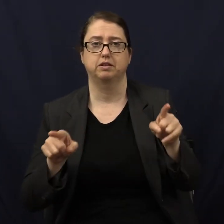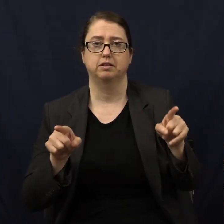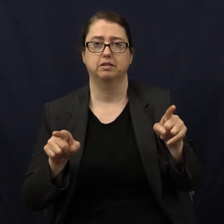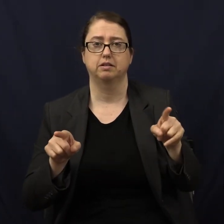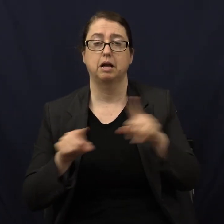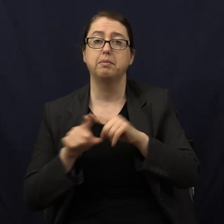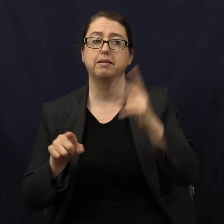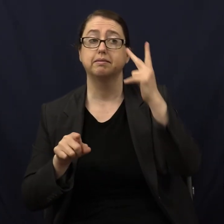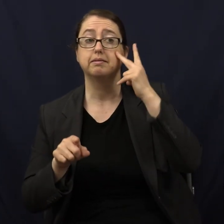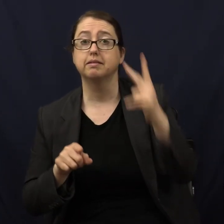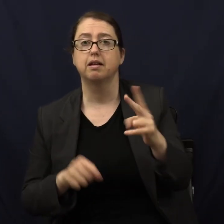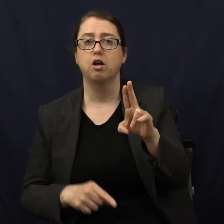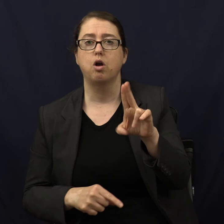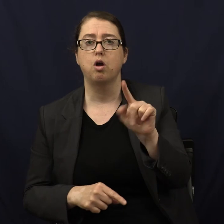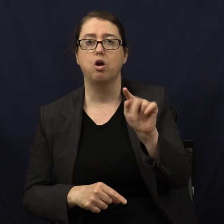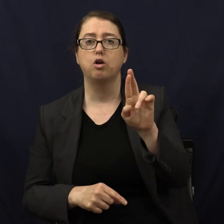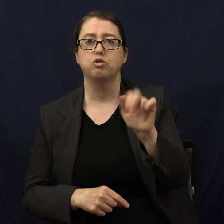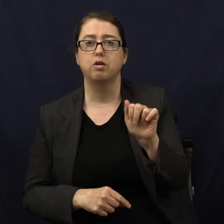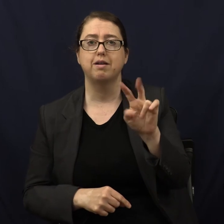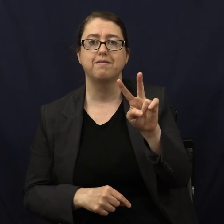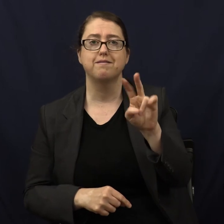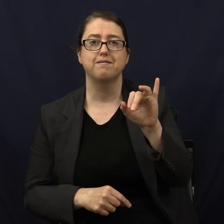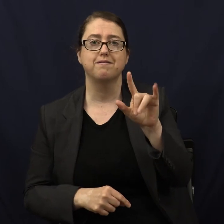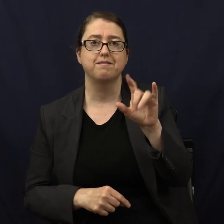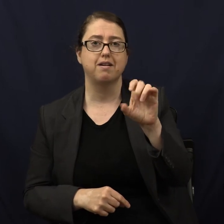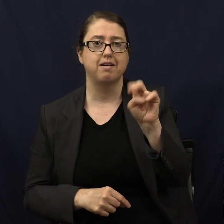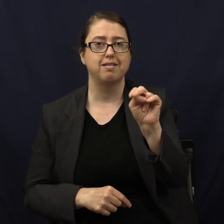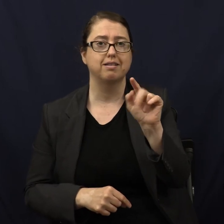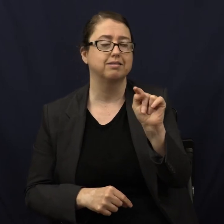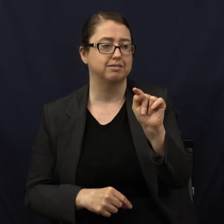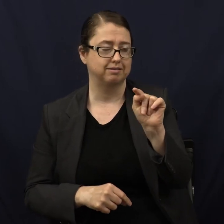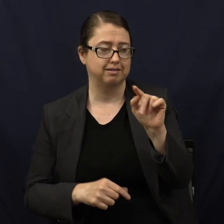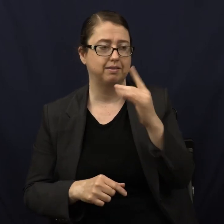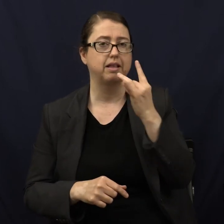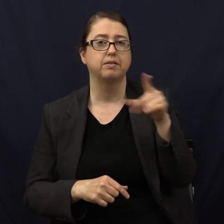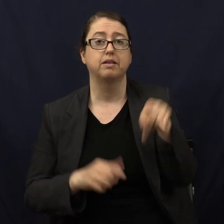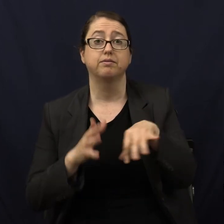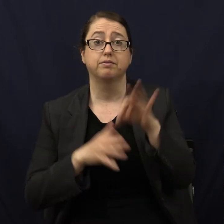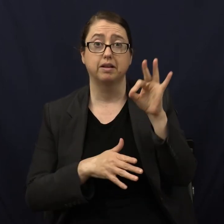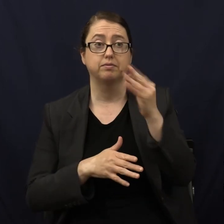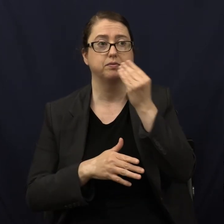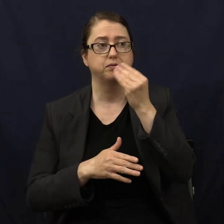But they see the ultraviolet, and they find a food source.